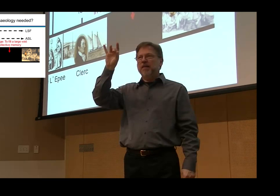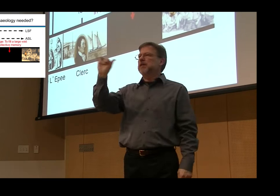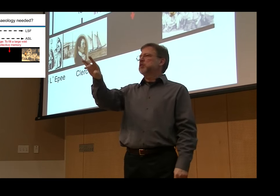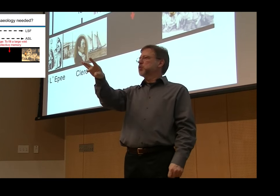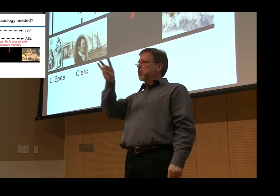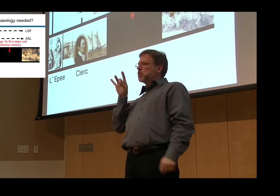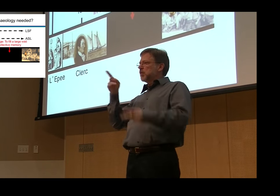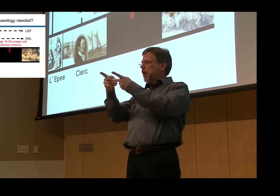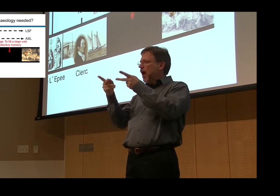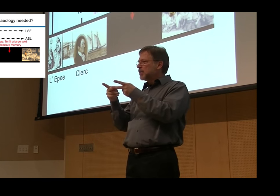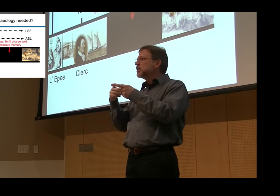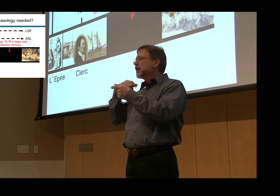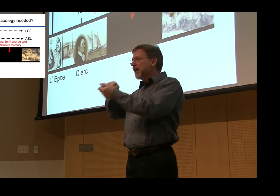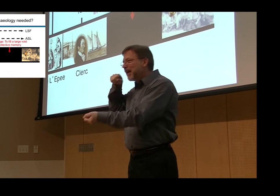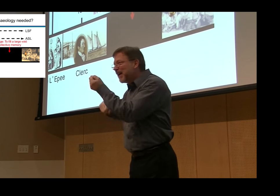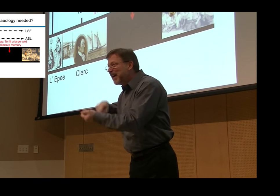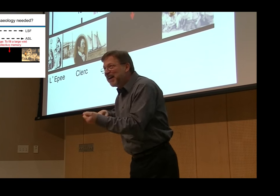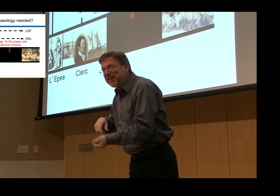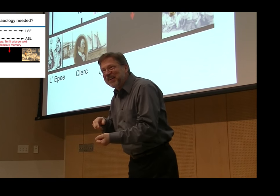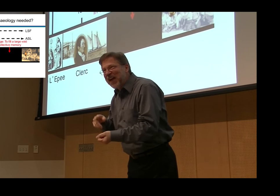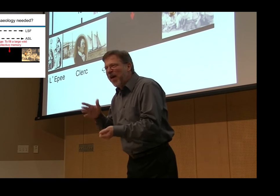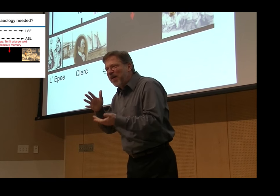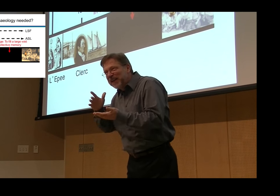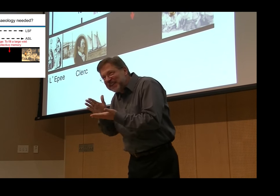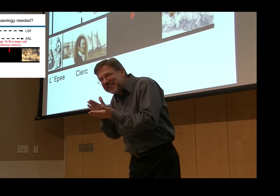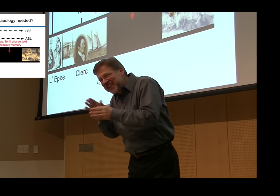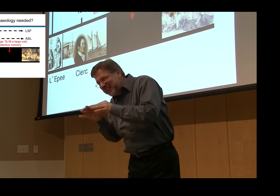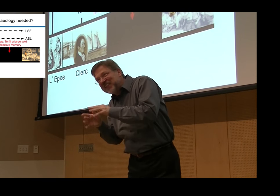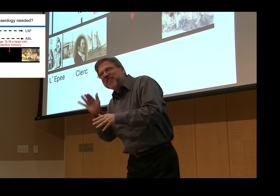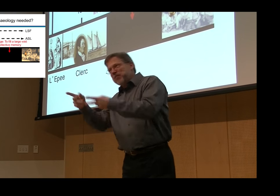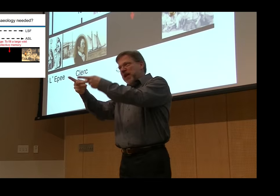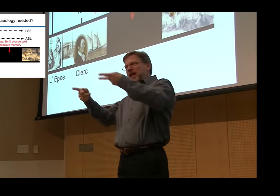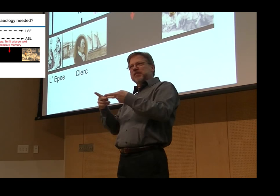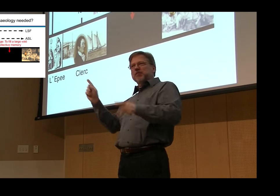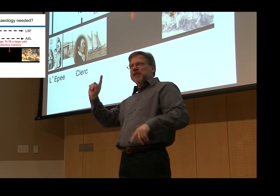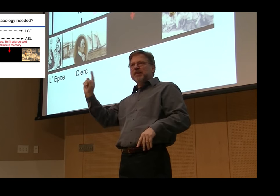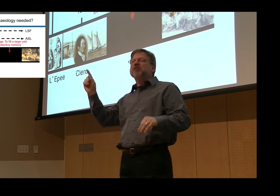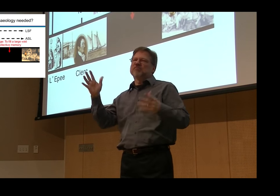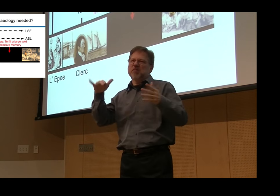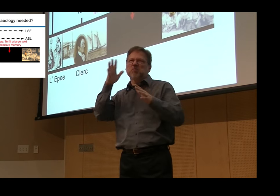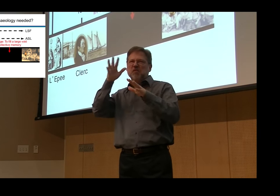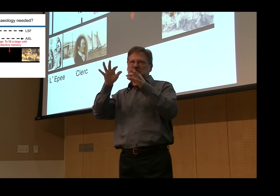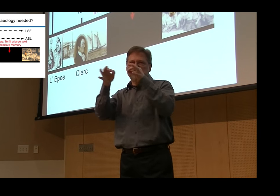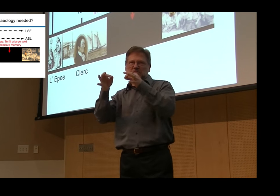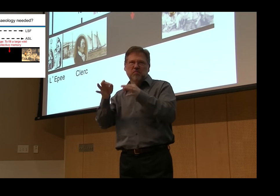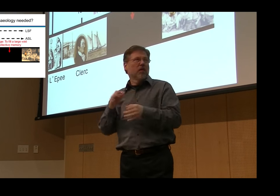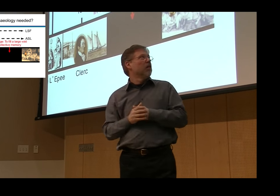It requires extensive investigation and searching for resources and sources just